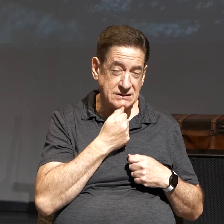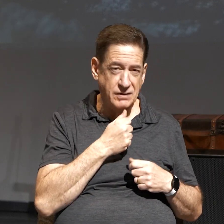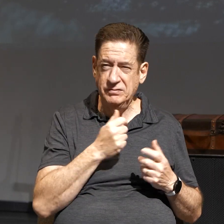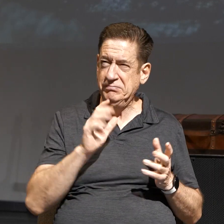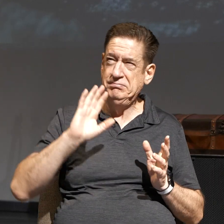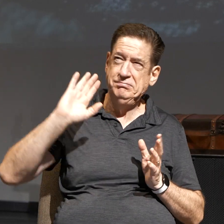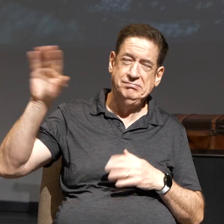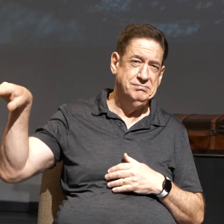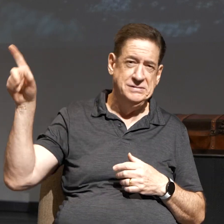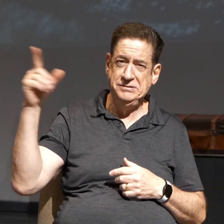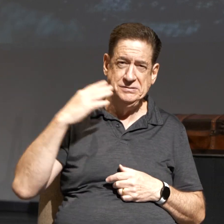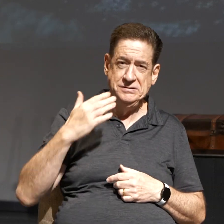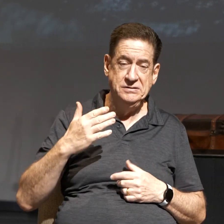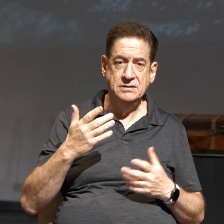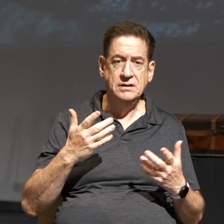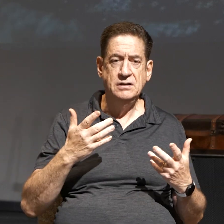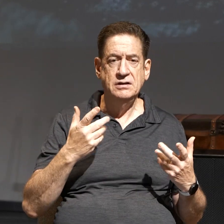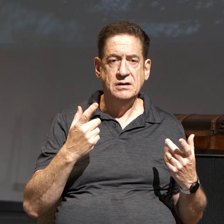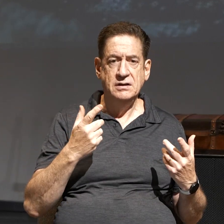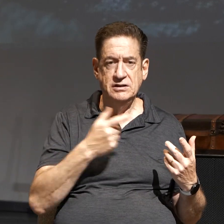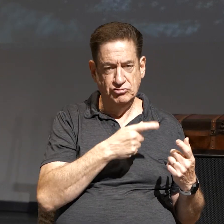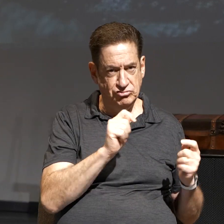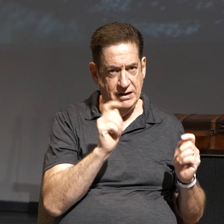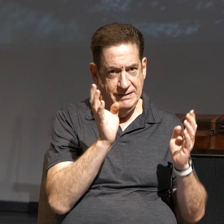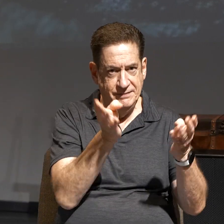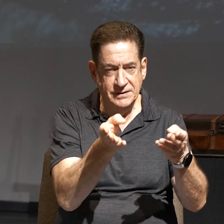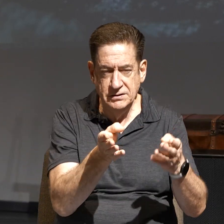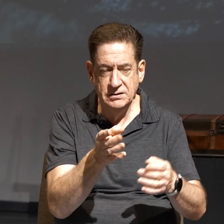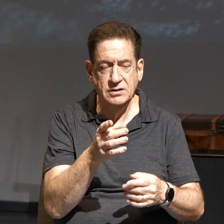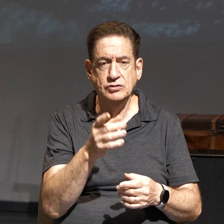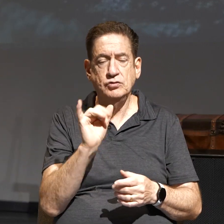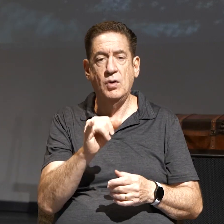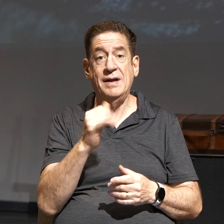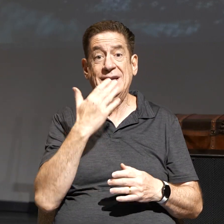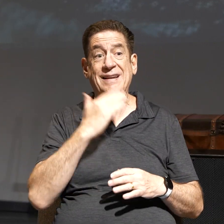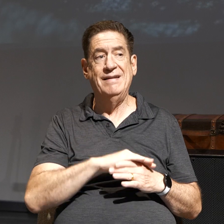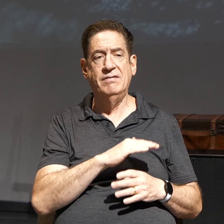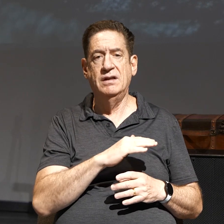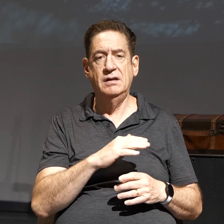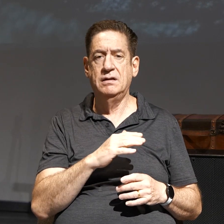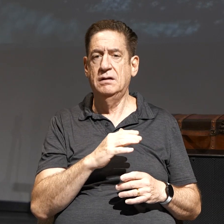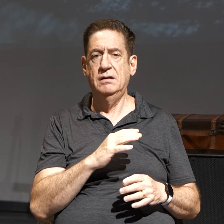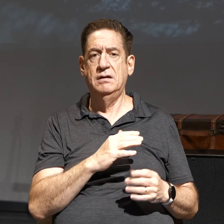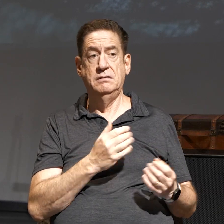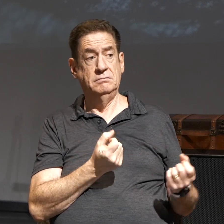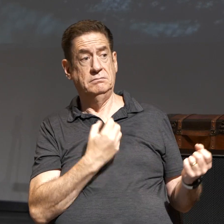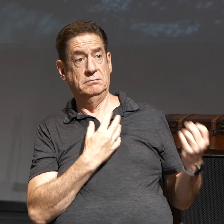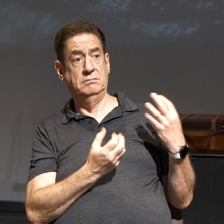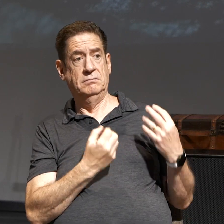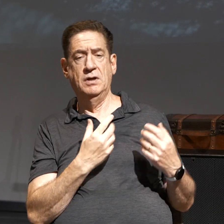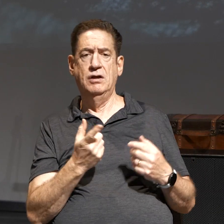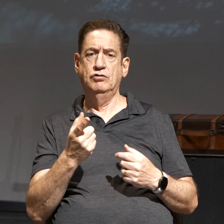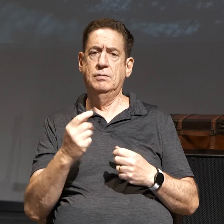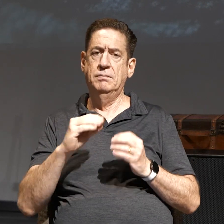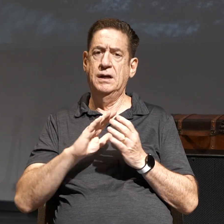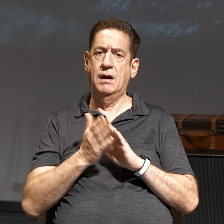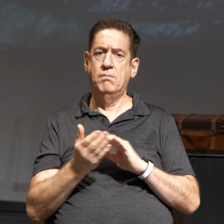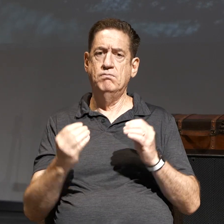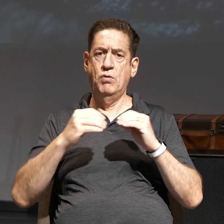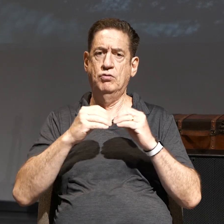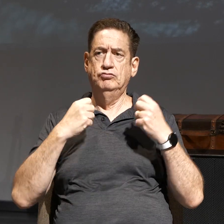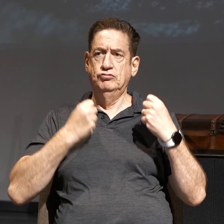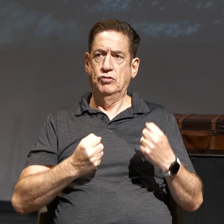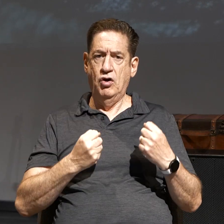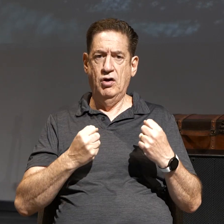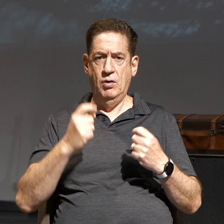The ultimate defeat of evil is that it makes you a better, stronger, wiser, deeper